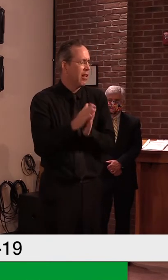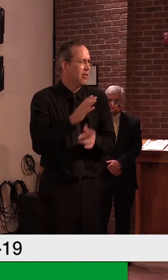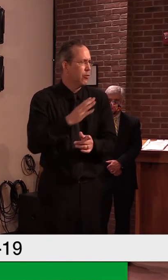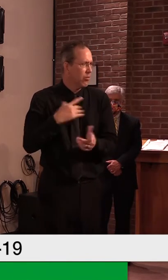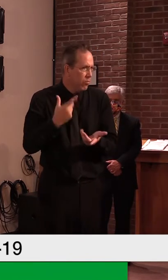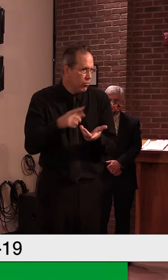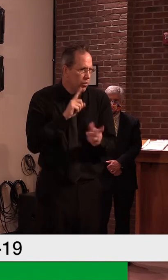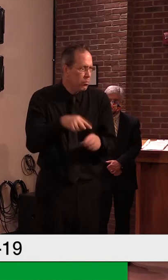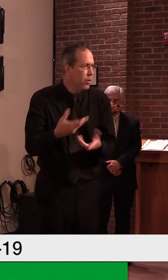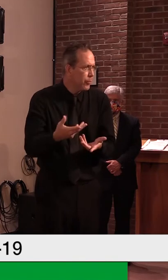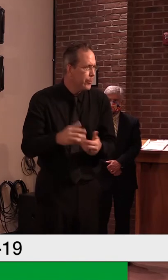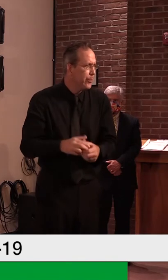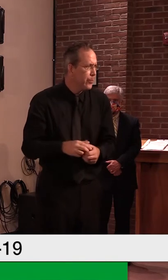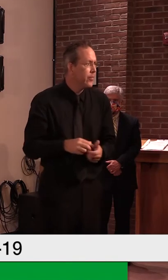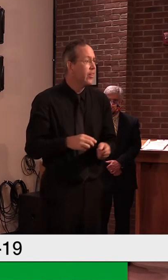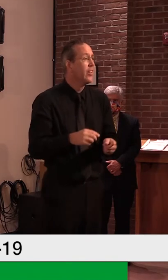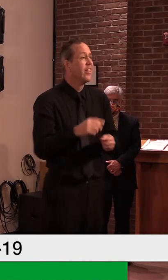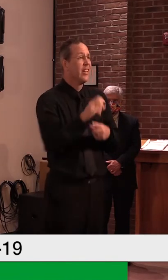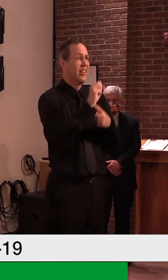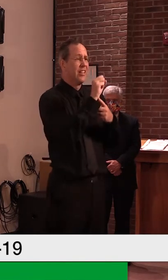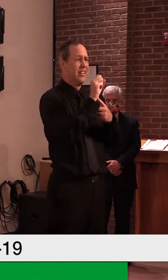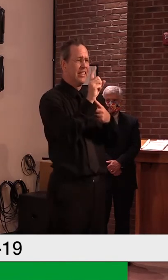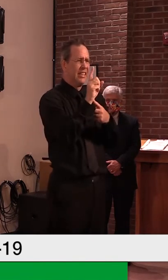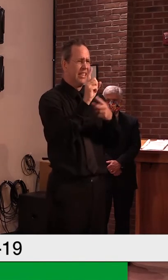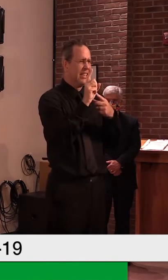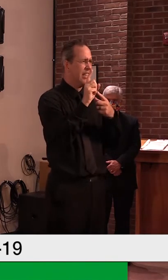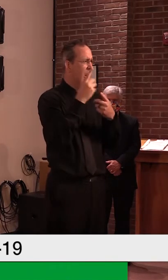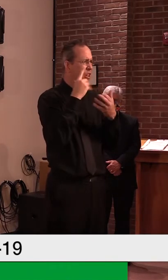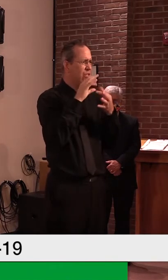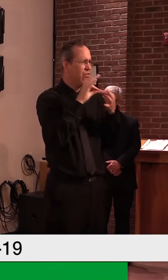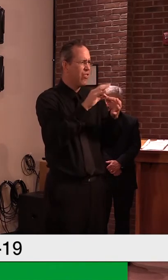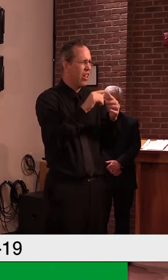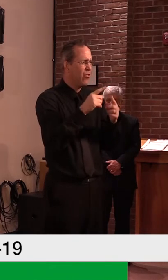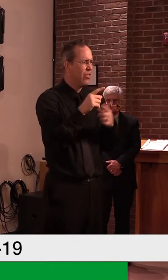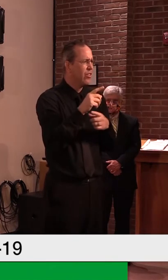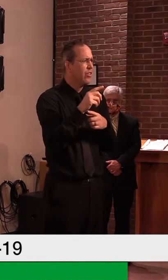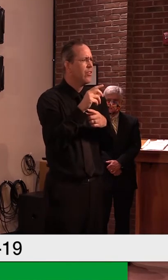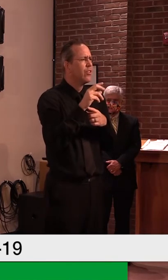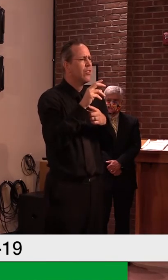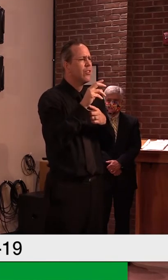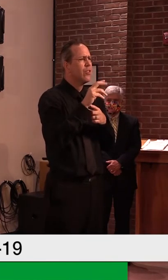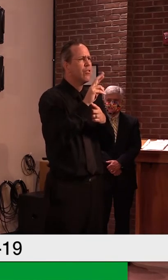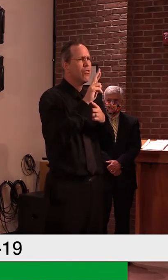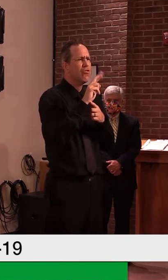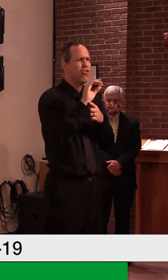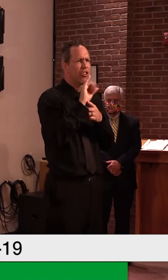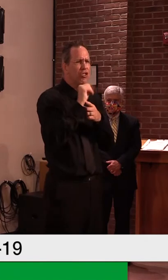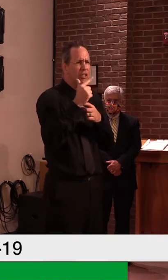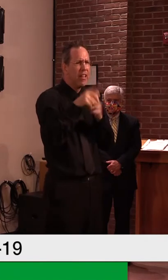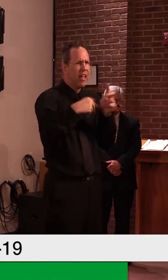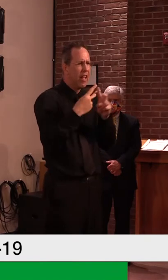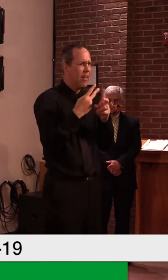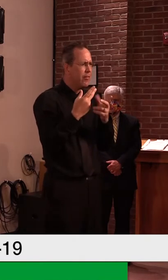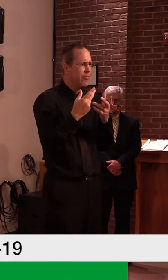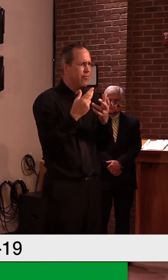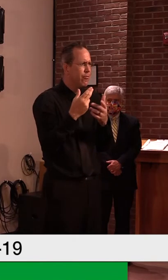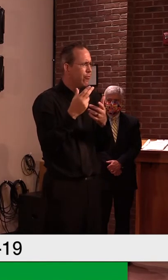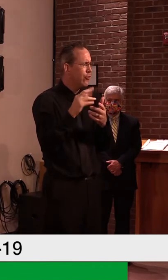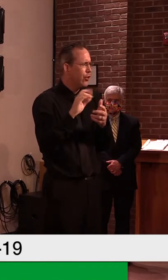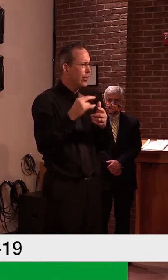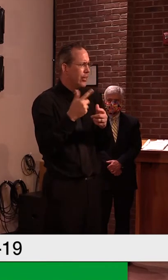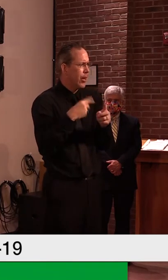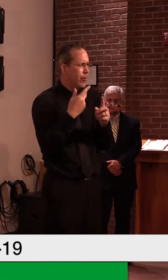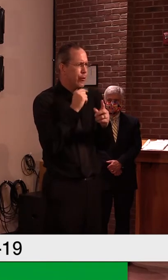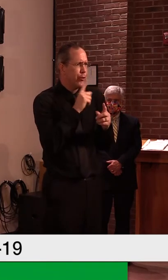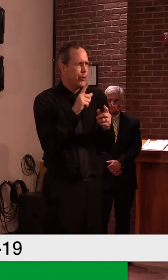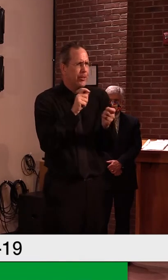is some sort of what they called a brushing, uh, attempt. And, uh, and, and so I'm, I'm not sure, uh, of why,